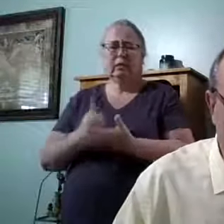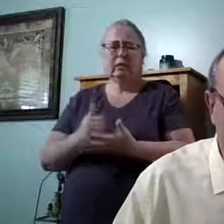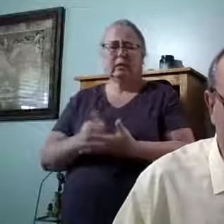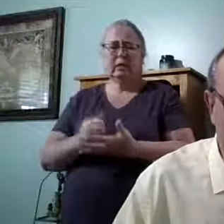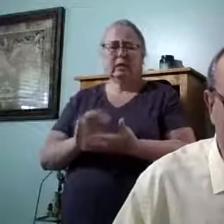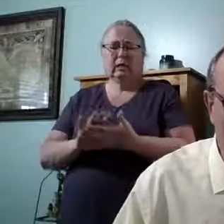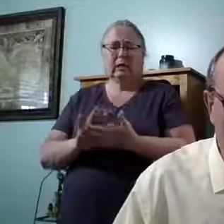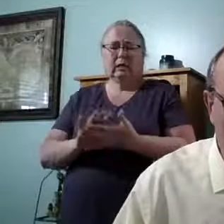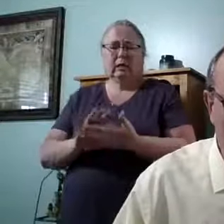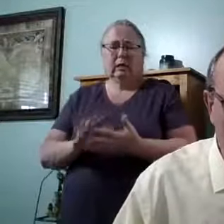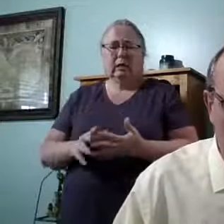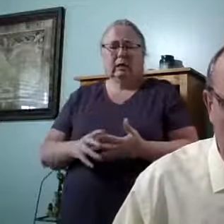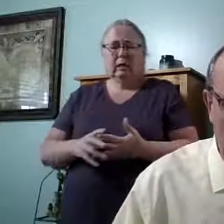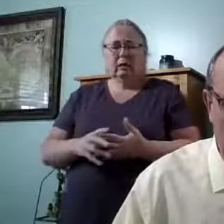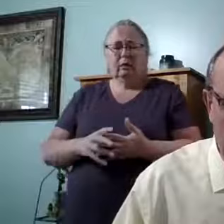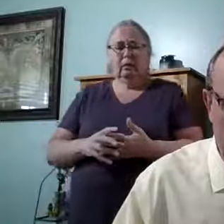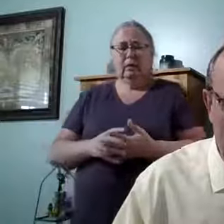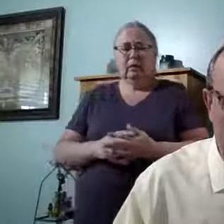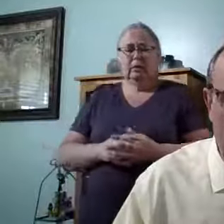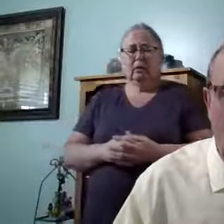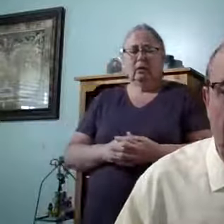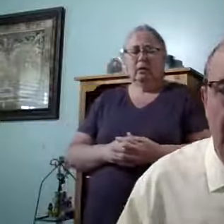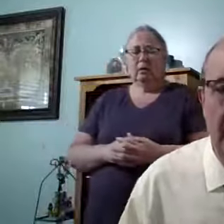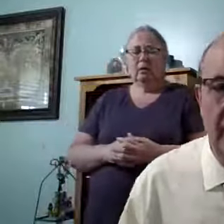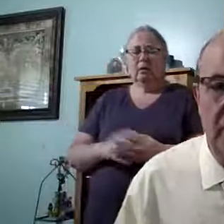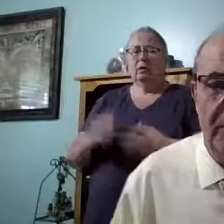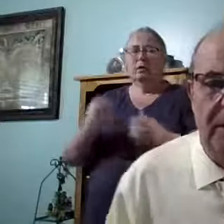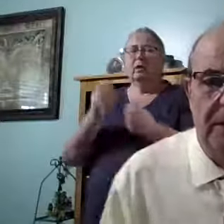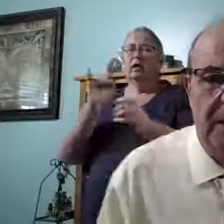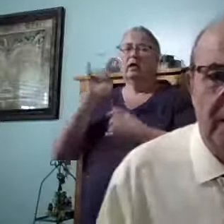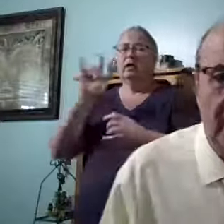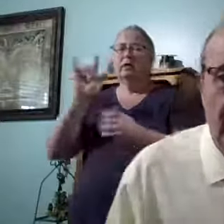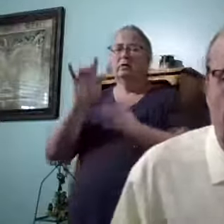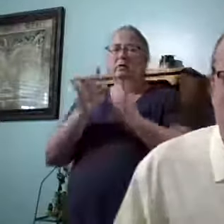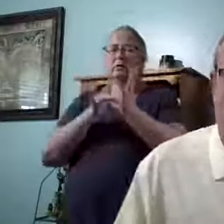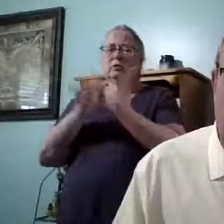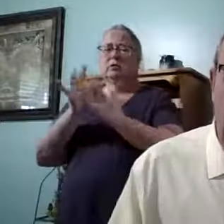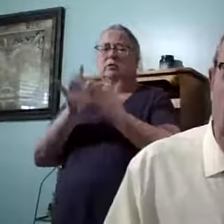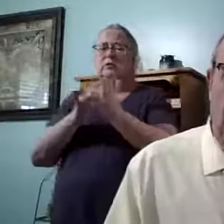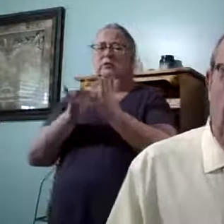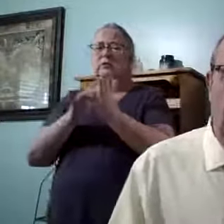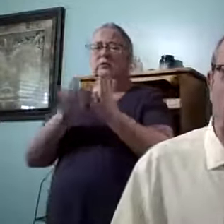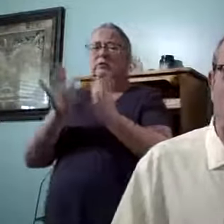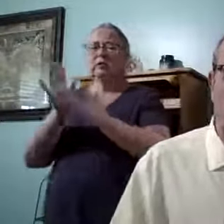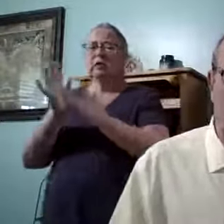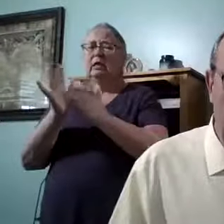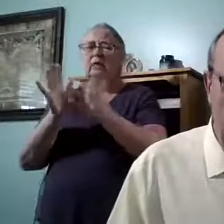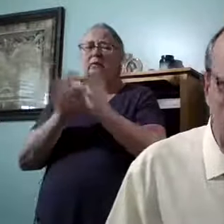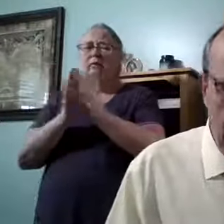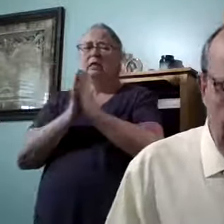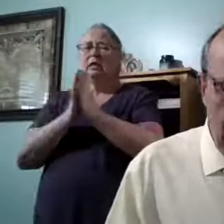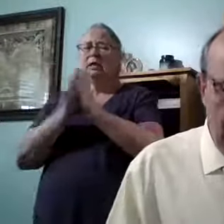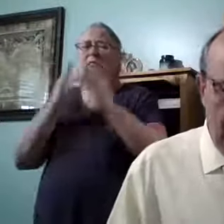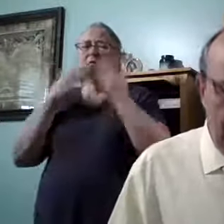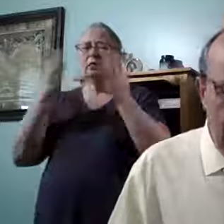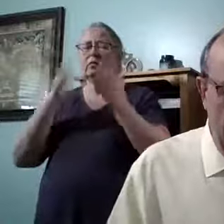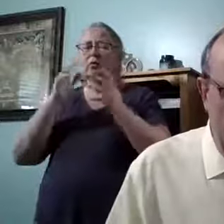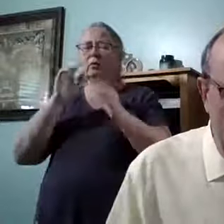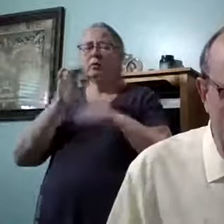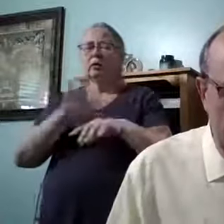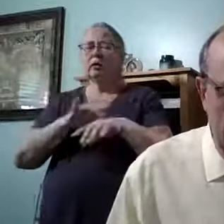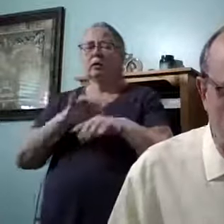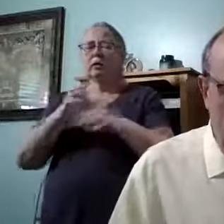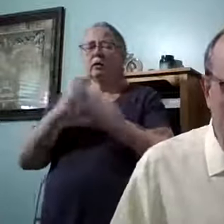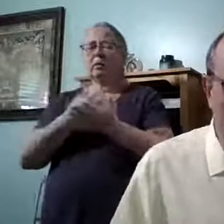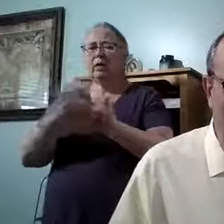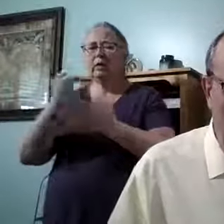Hallelujah. Praise God. Oh, I love you, Jesus. Thank you for your precious touch. I'm out of